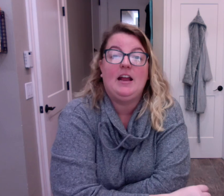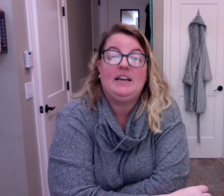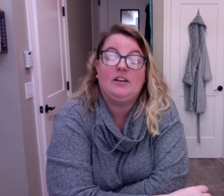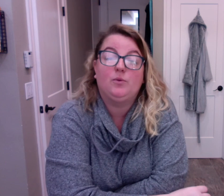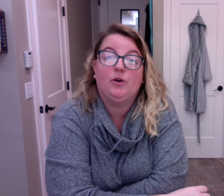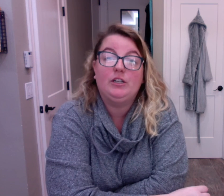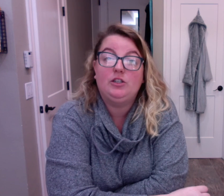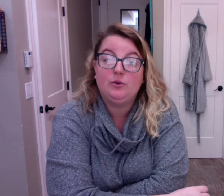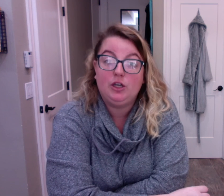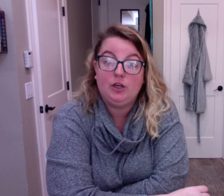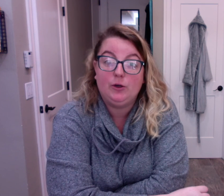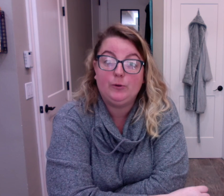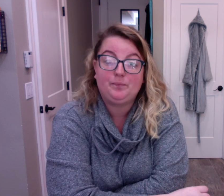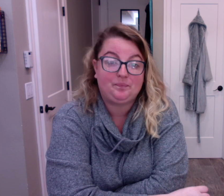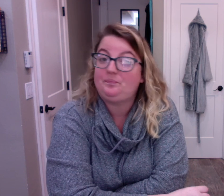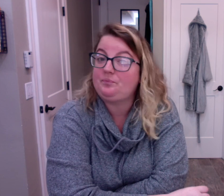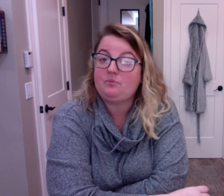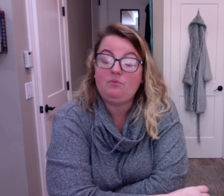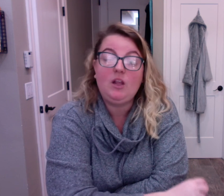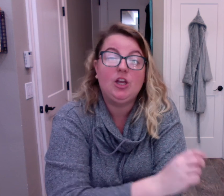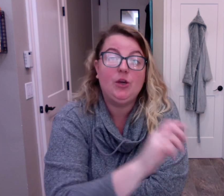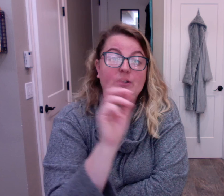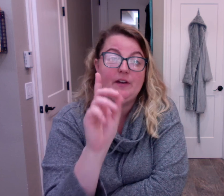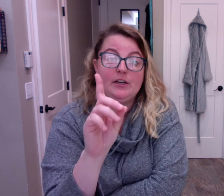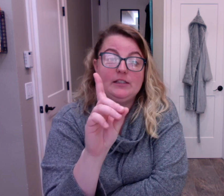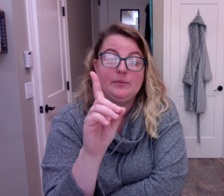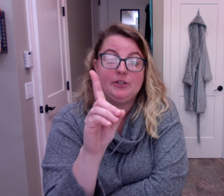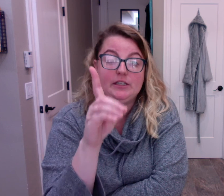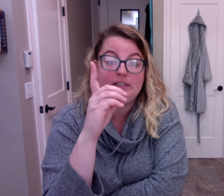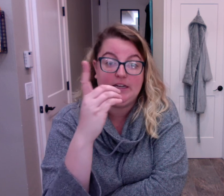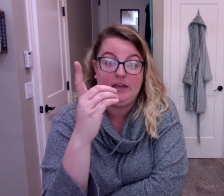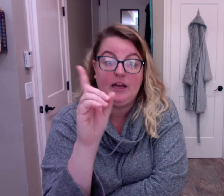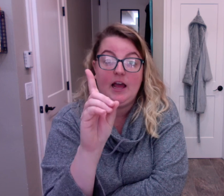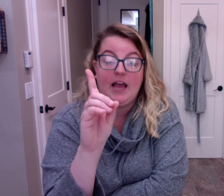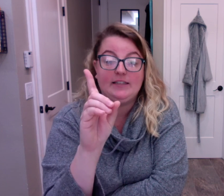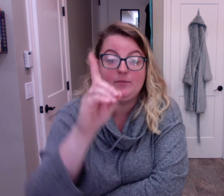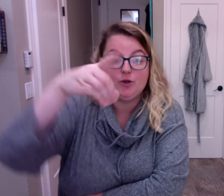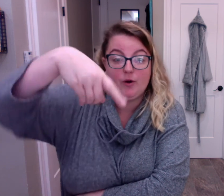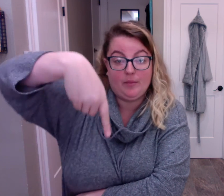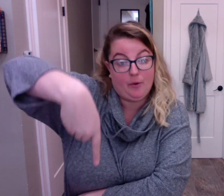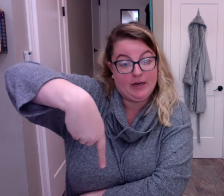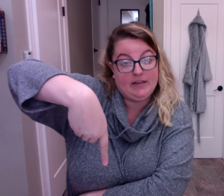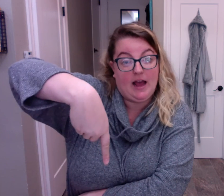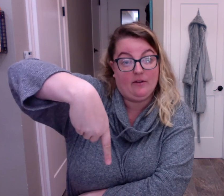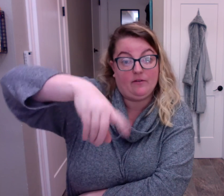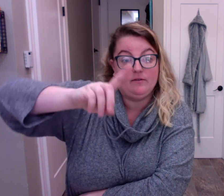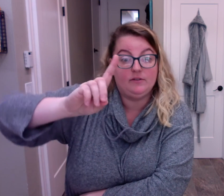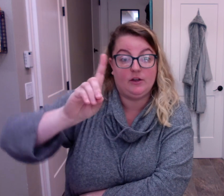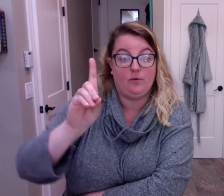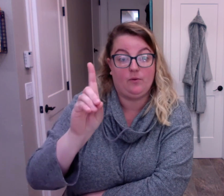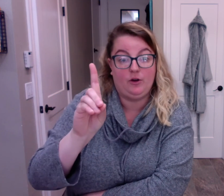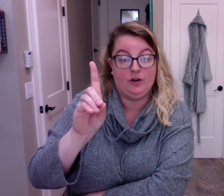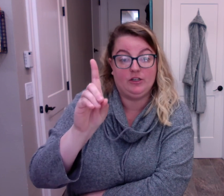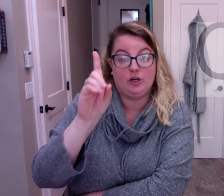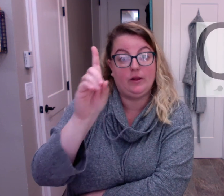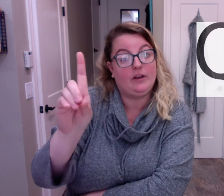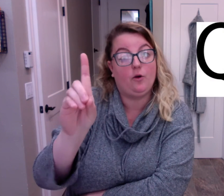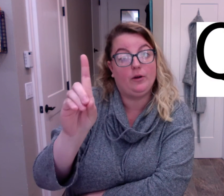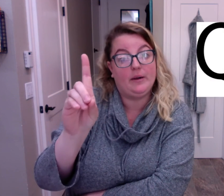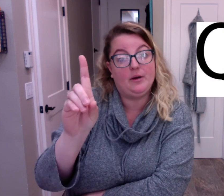Next we're going to do Q. Q is very similar to D except you're going to point it down. So you're going to start like you're holding up